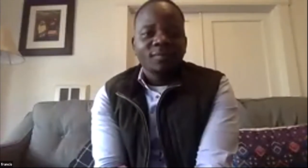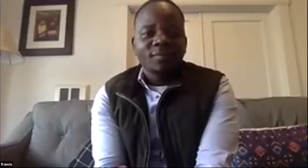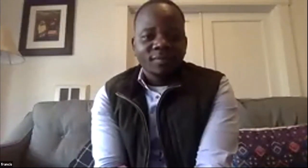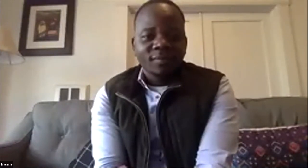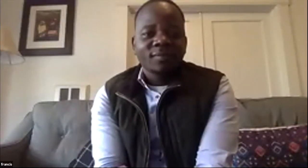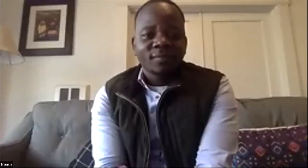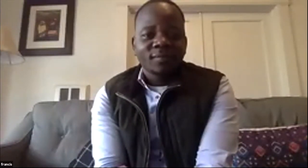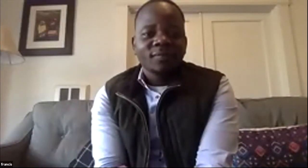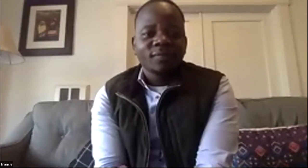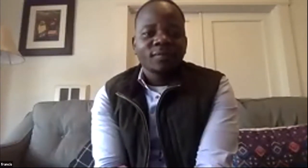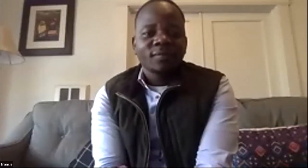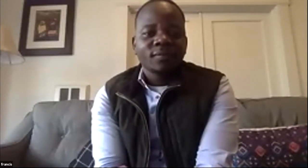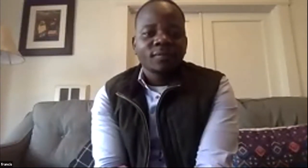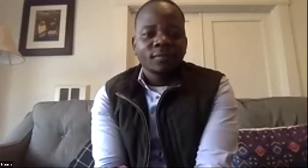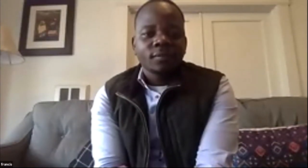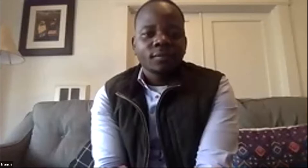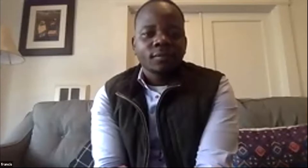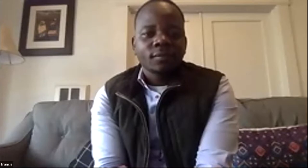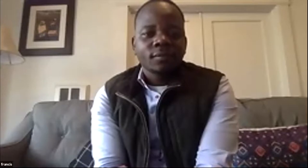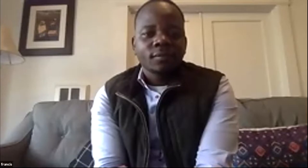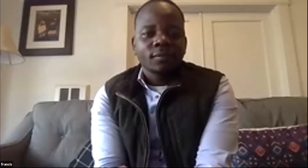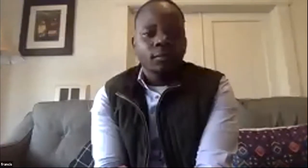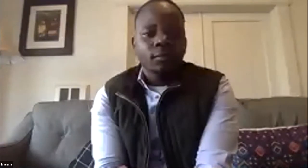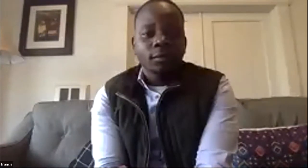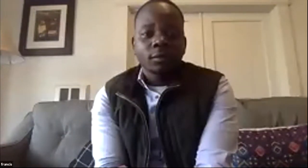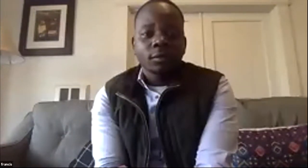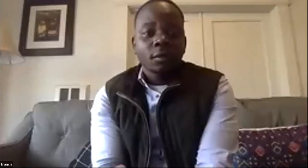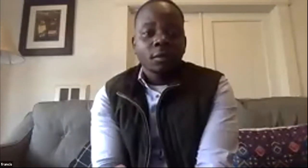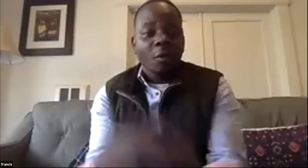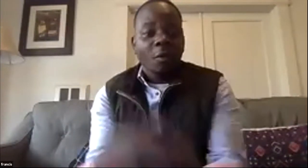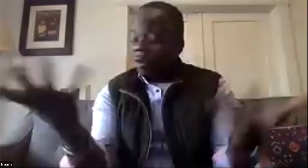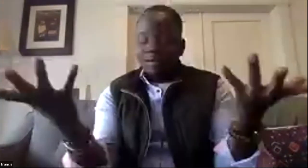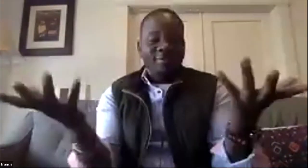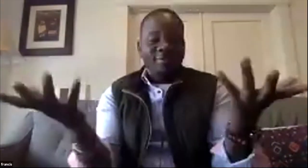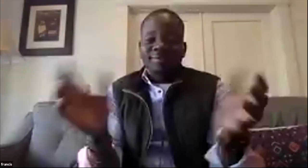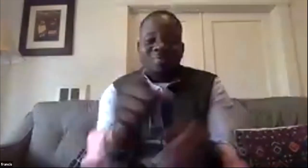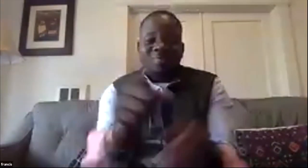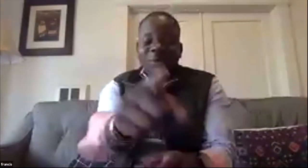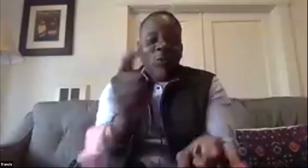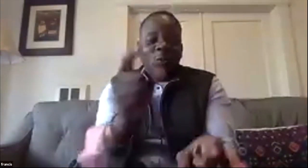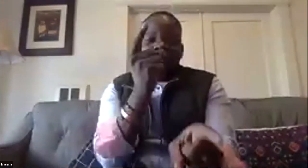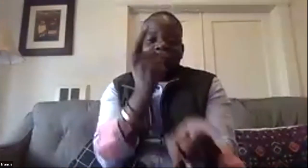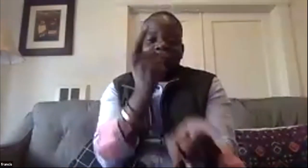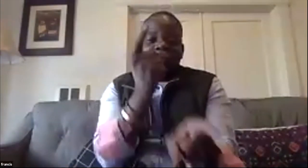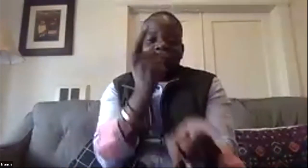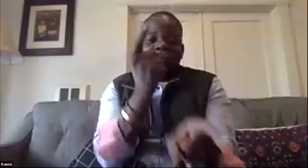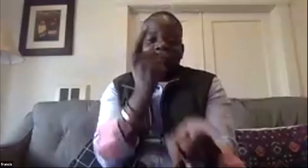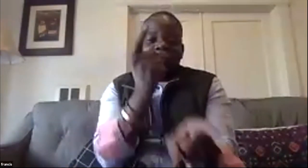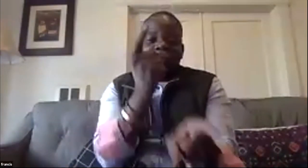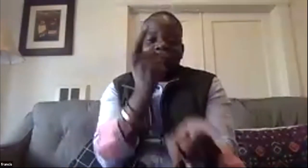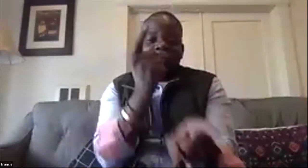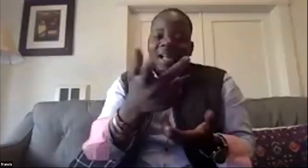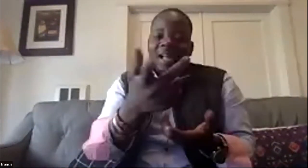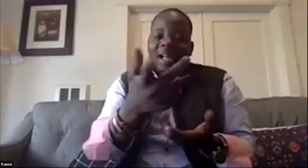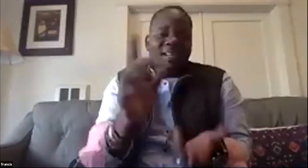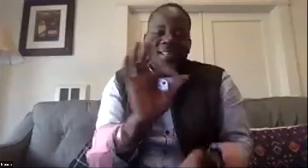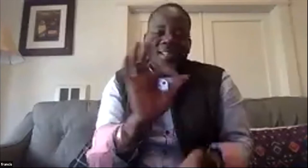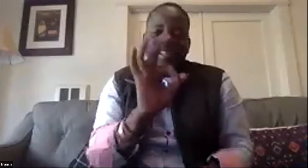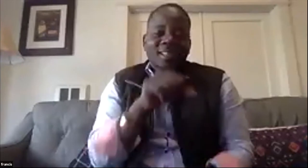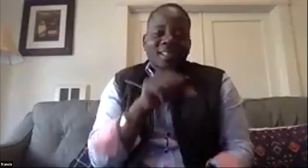construct and that involves you know different parts you know of uh of